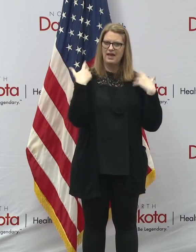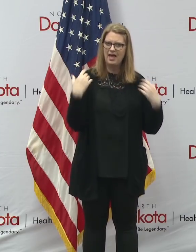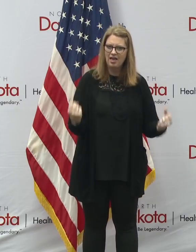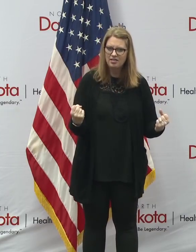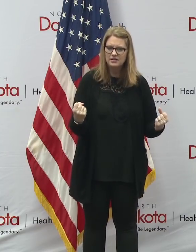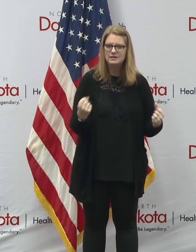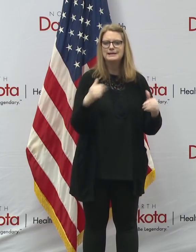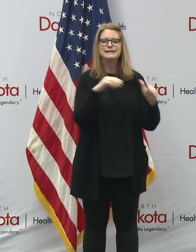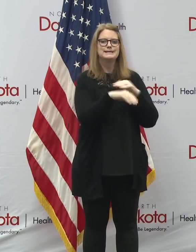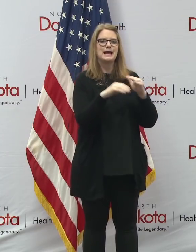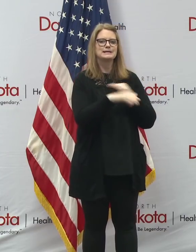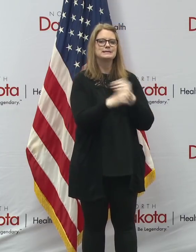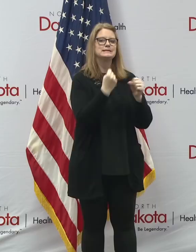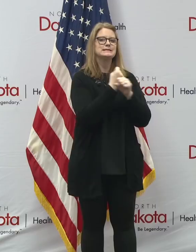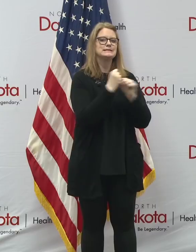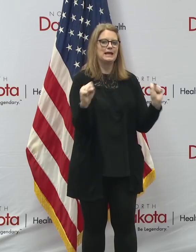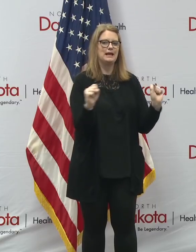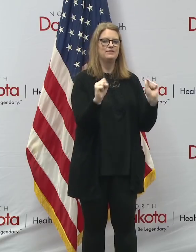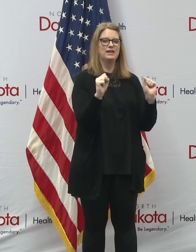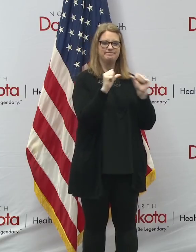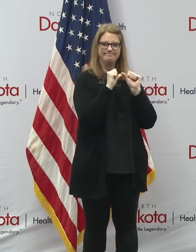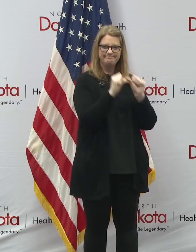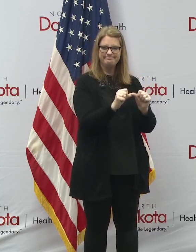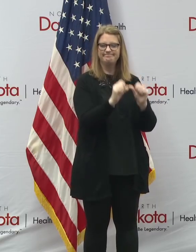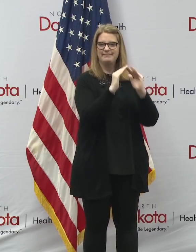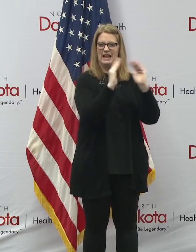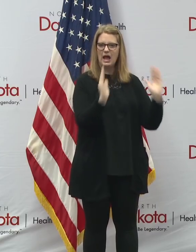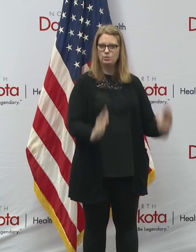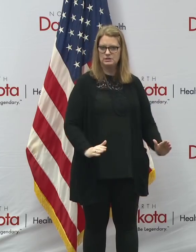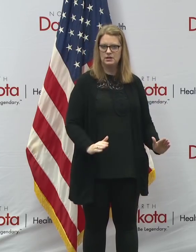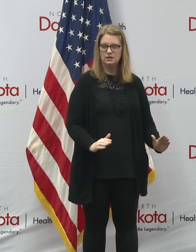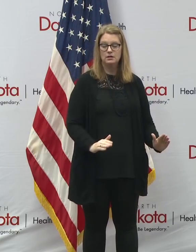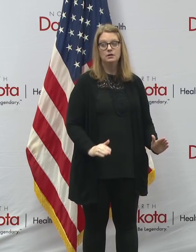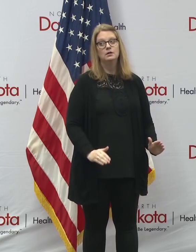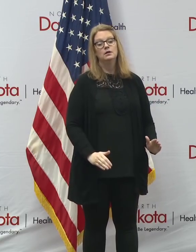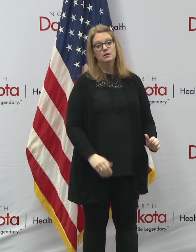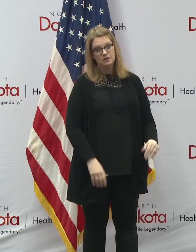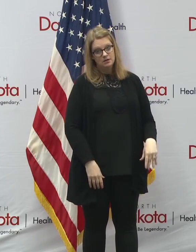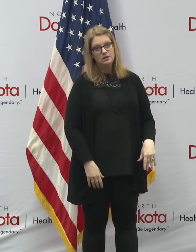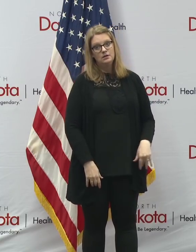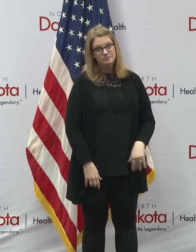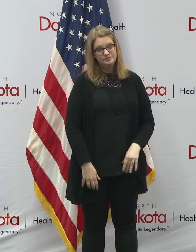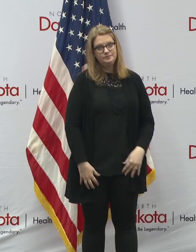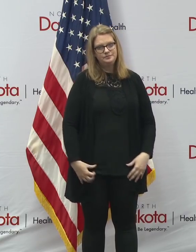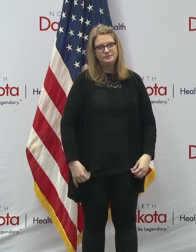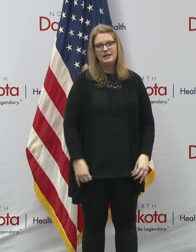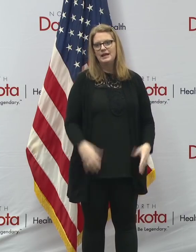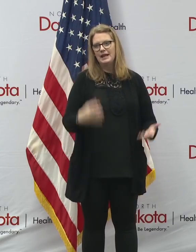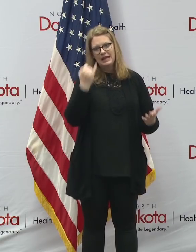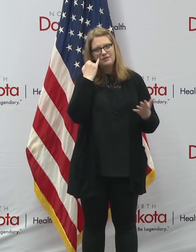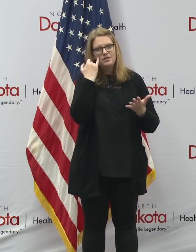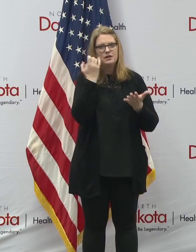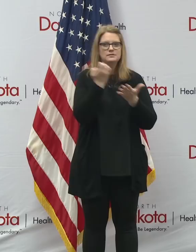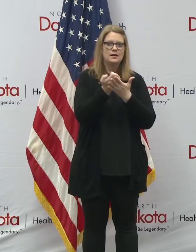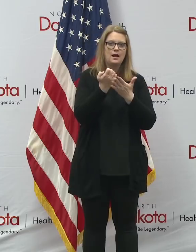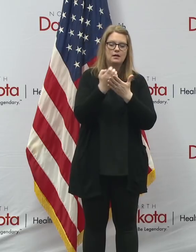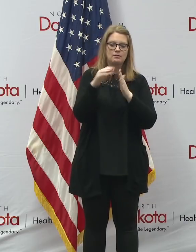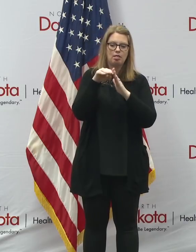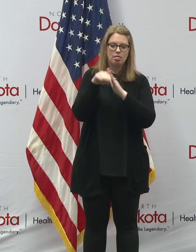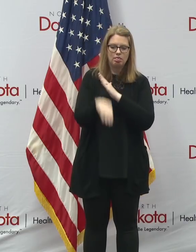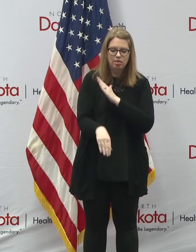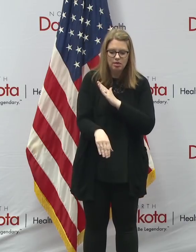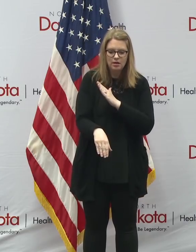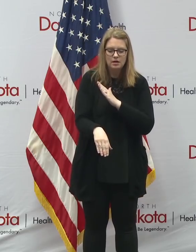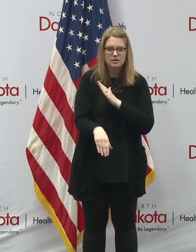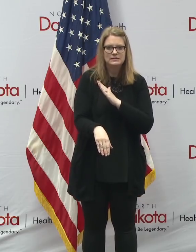stable housing. And and it's a challenging during periods of whenever we have an economic downturn, we see